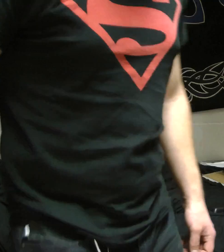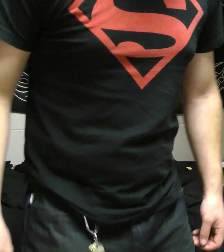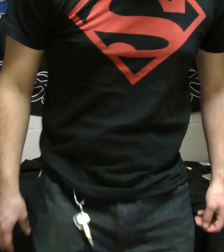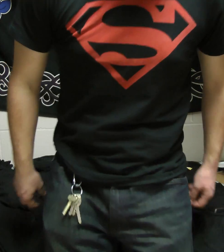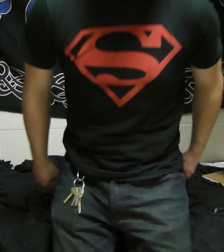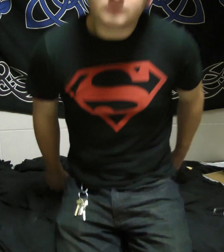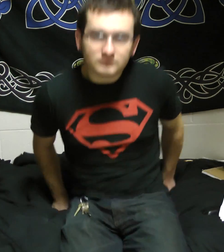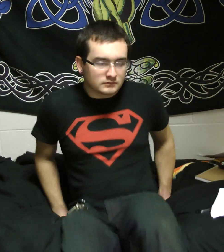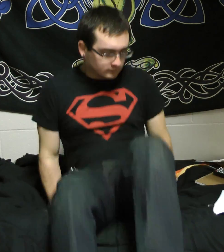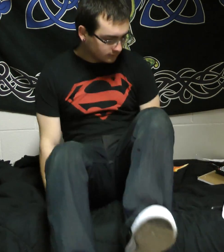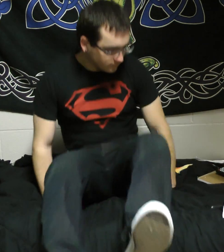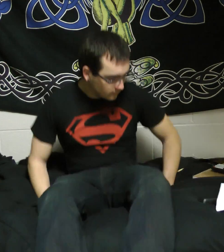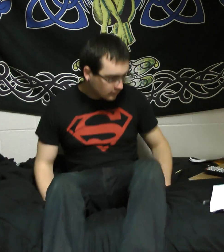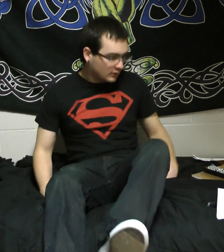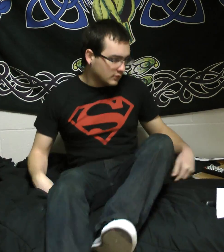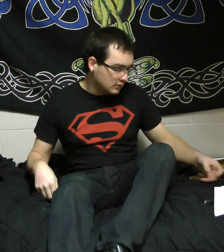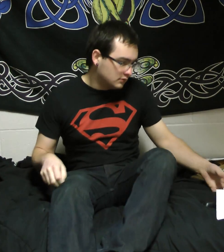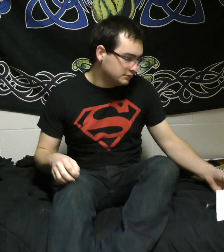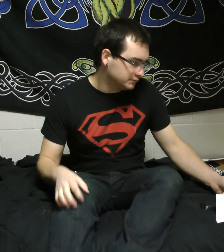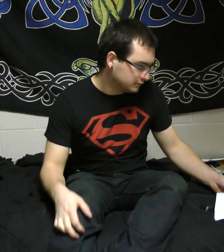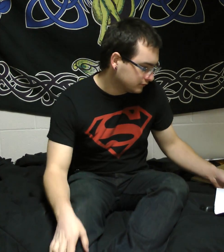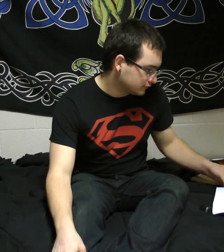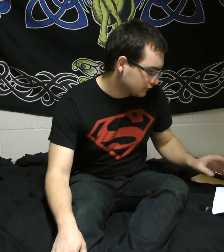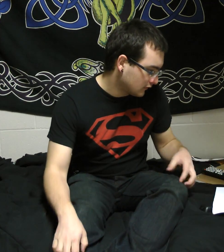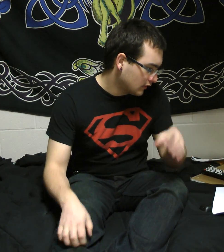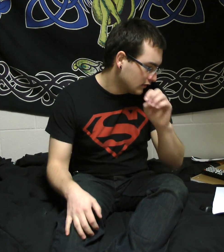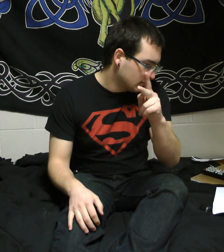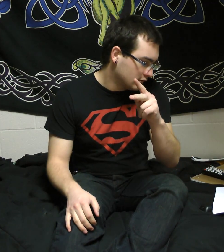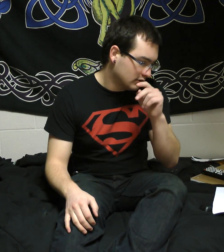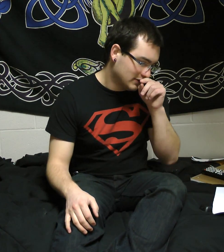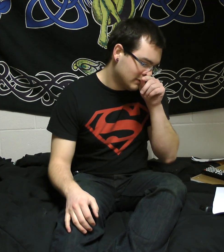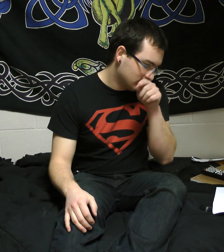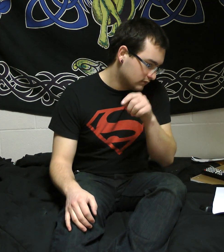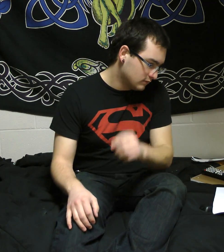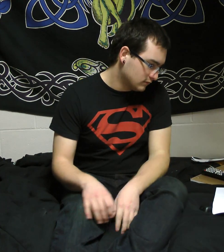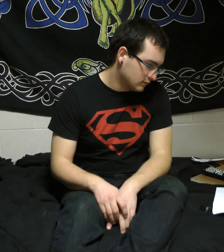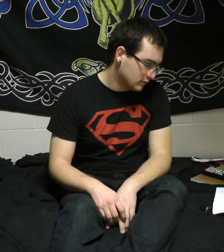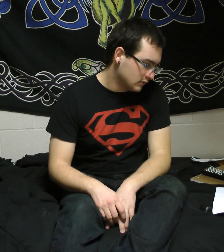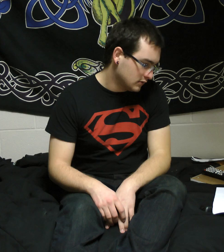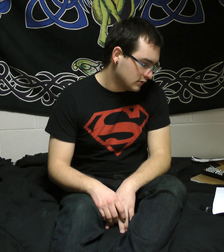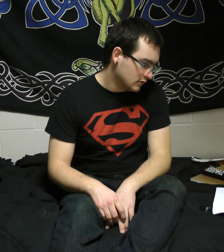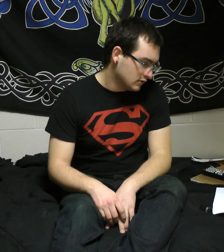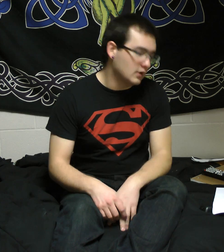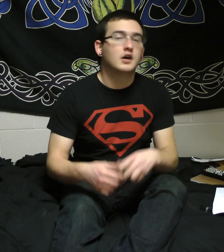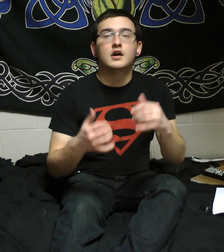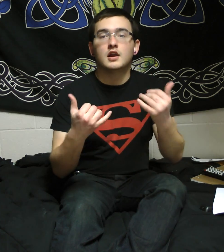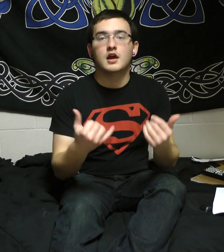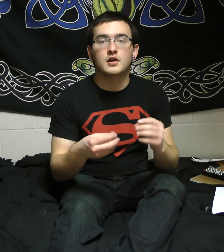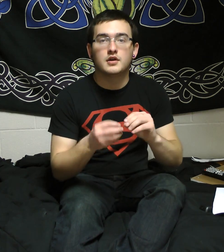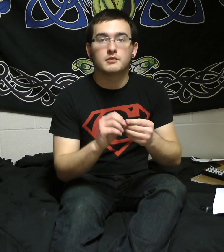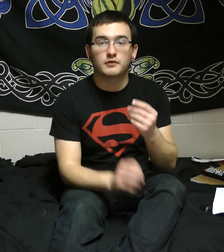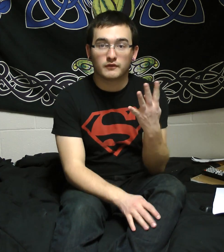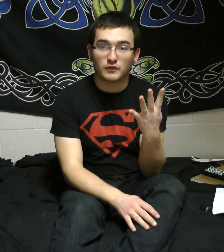Just wave your hands down, wave your hands down